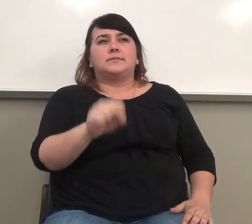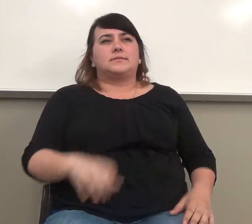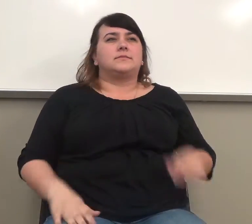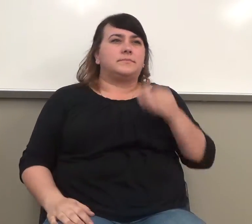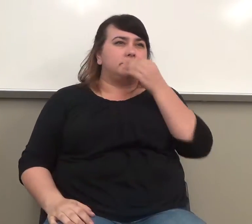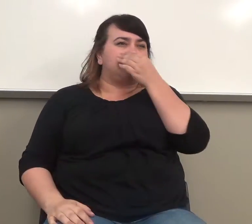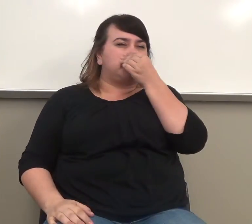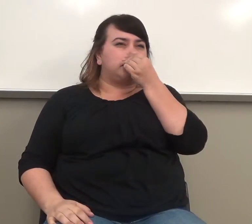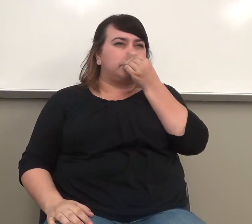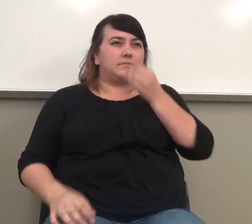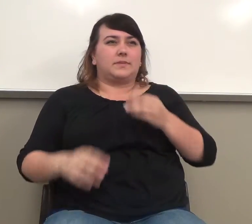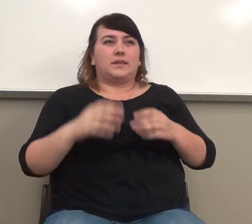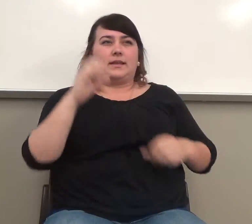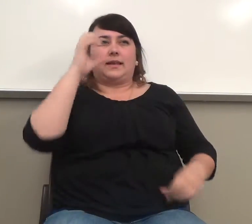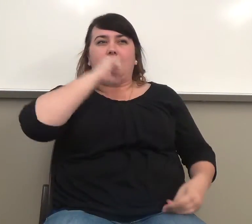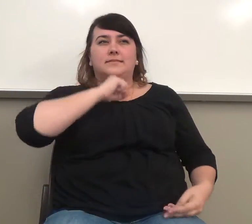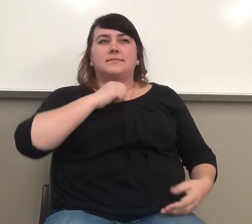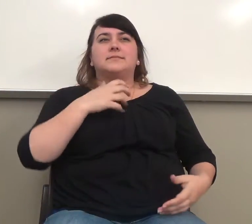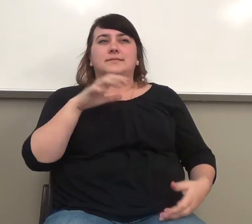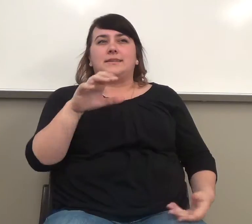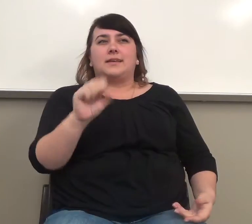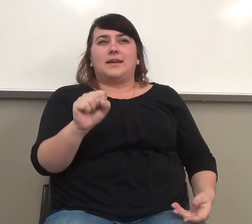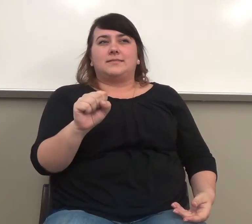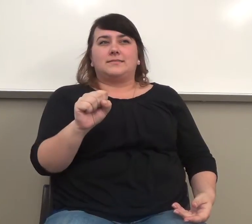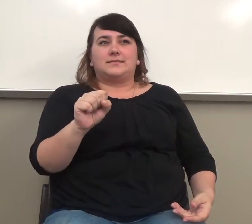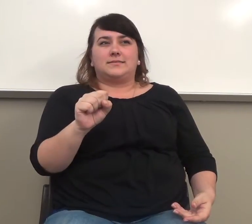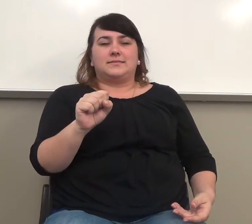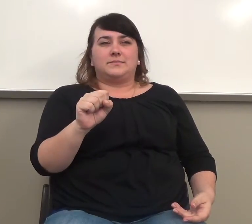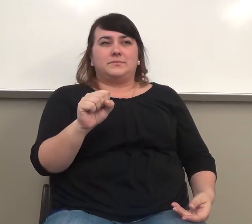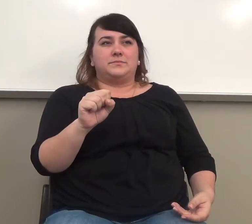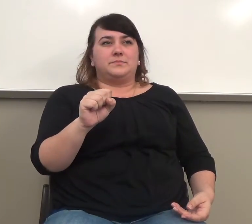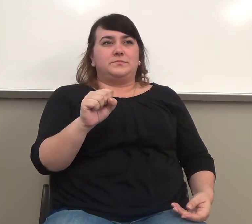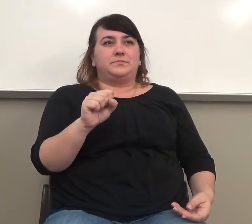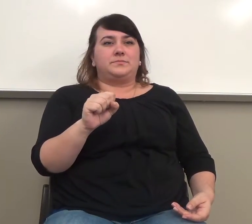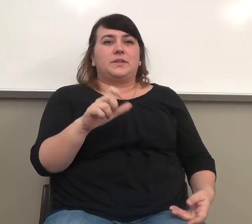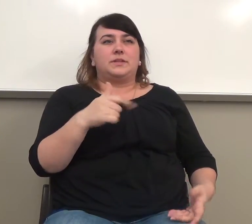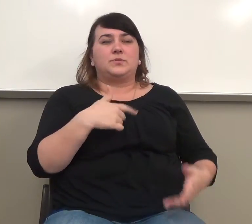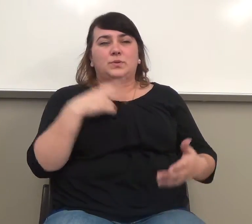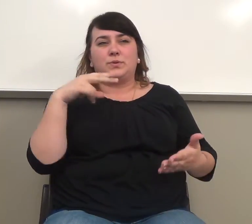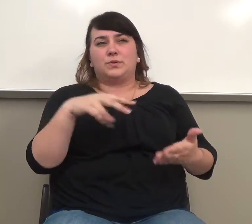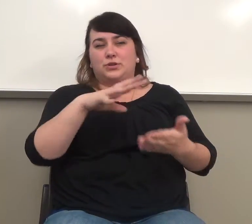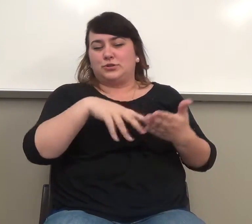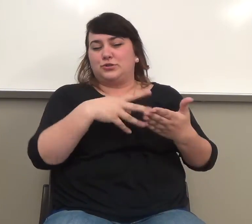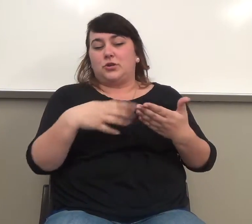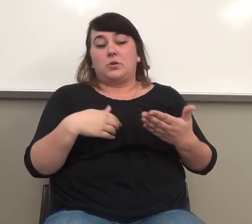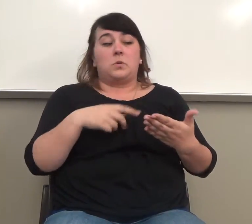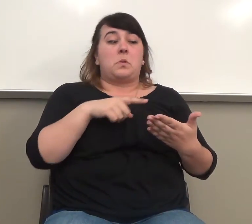Anybody guess? And this is where you get your little chart out. Okay.